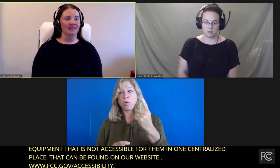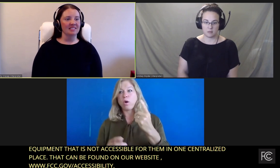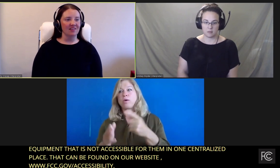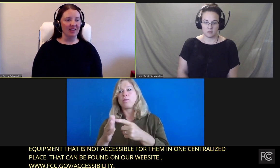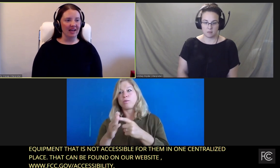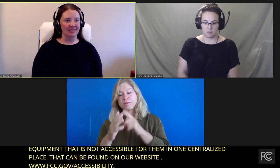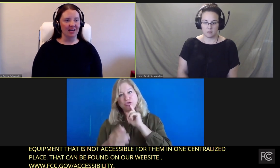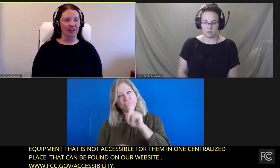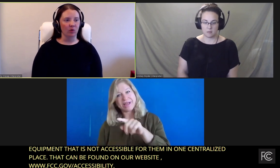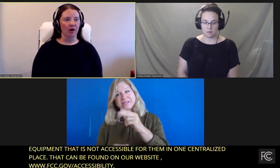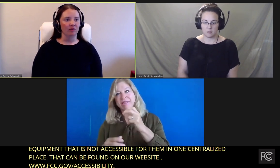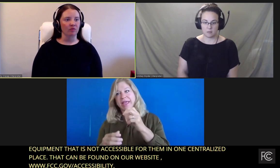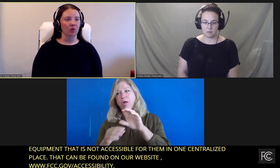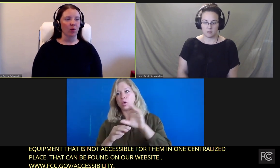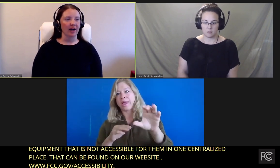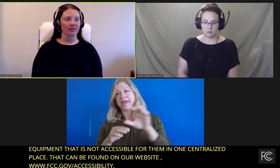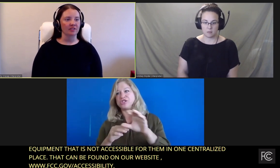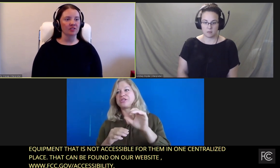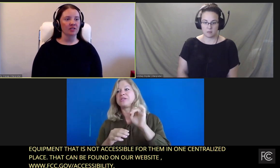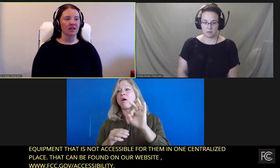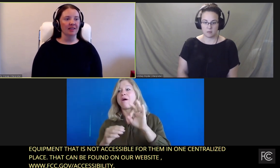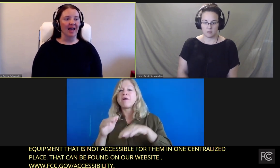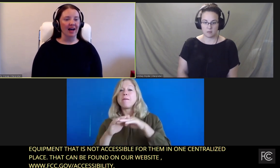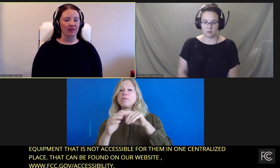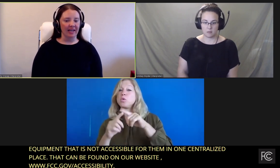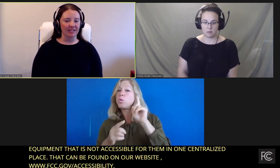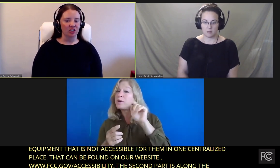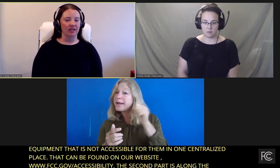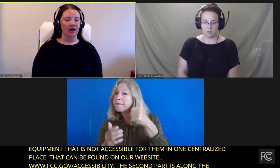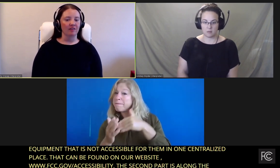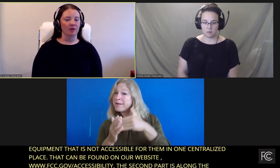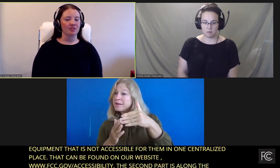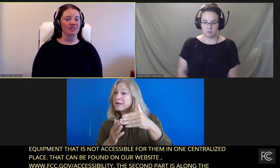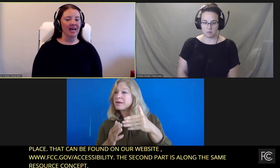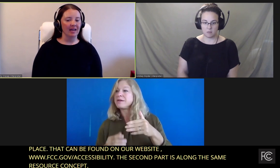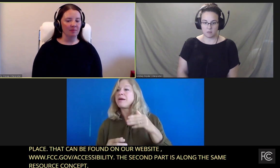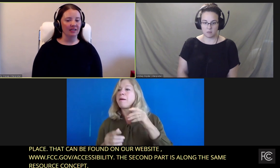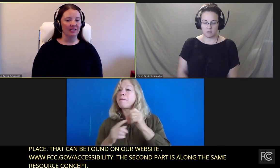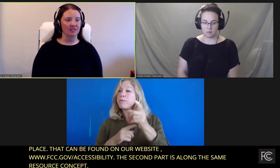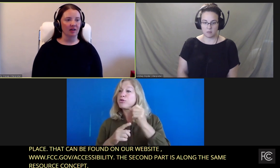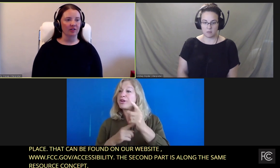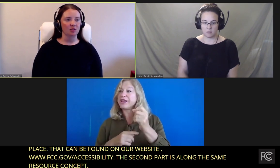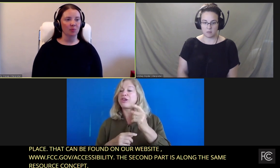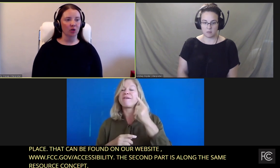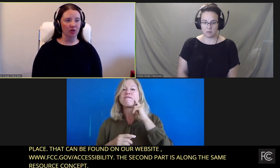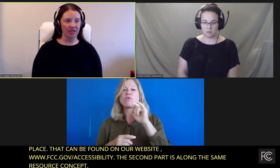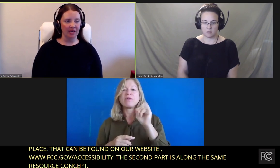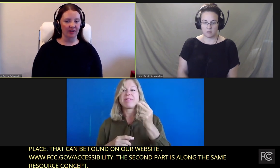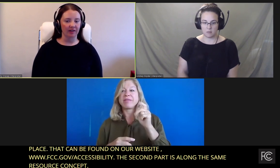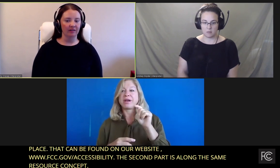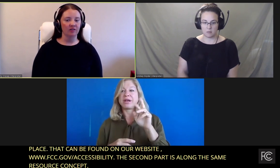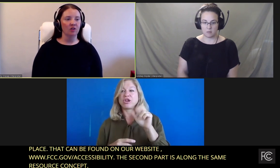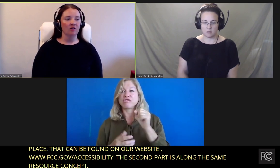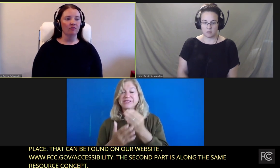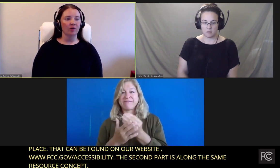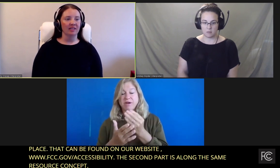The CVAA Title I requires the allocation of up to $10 million per year for